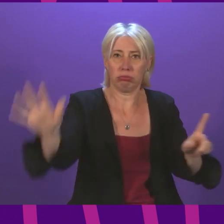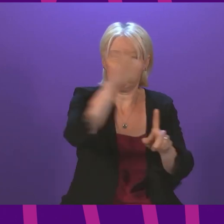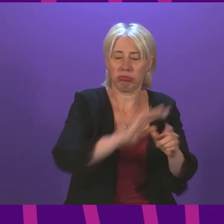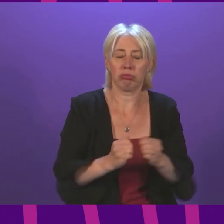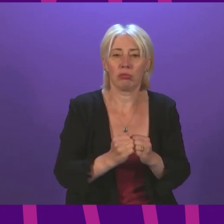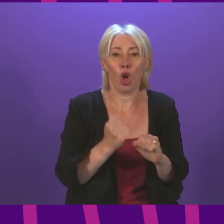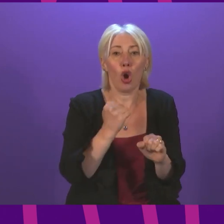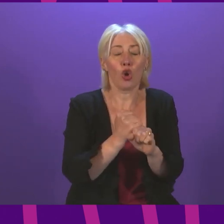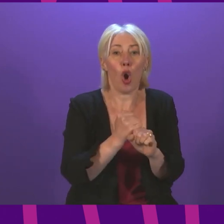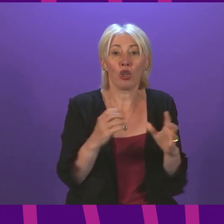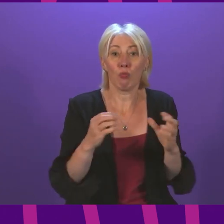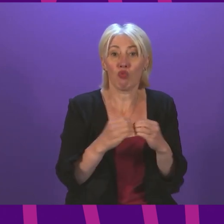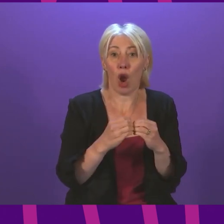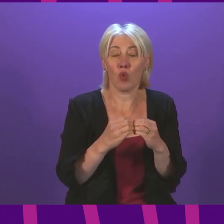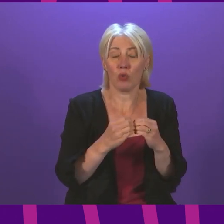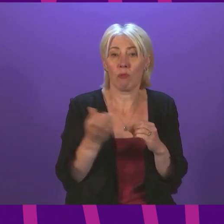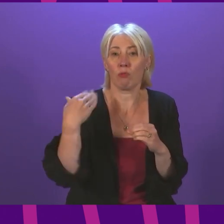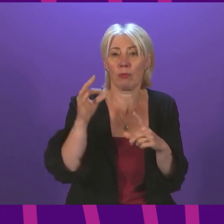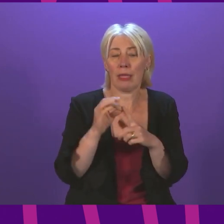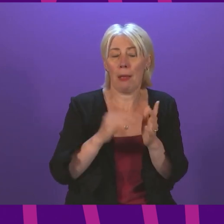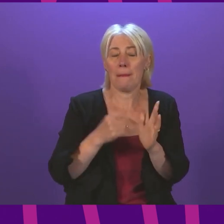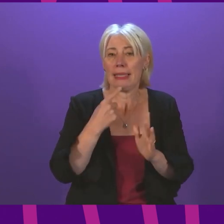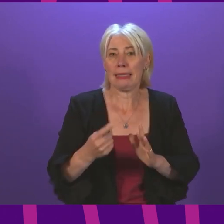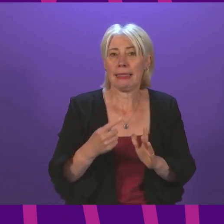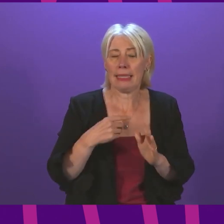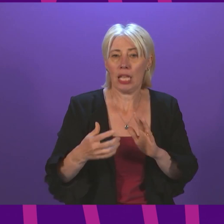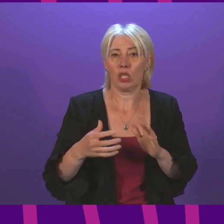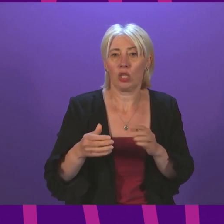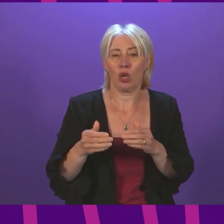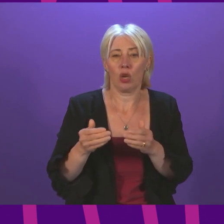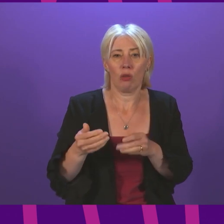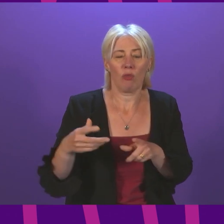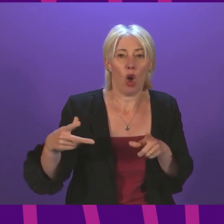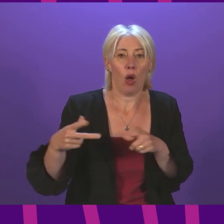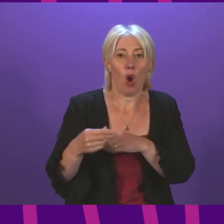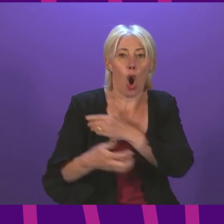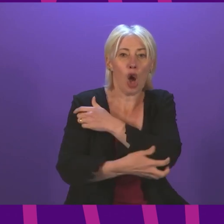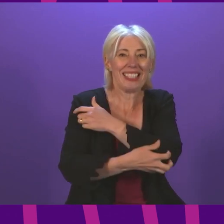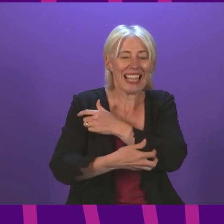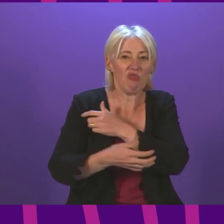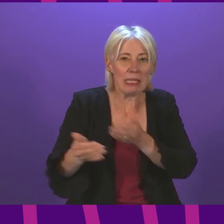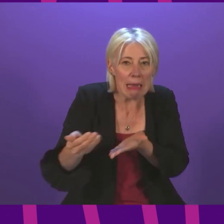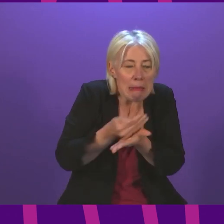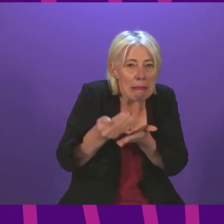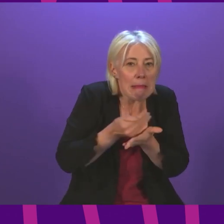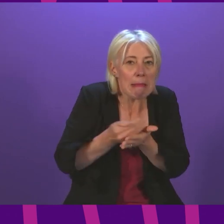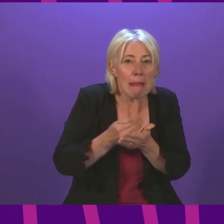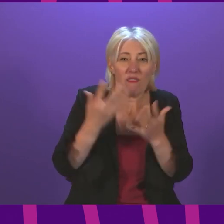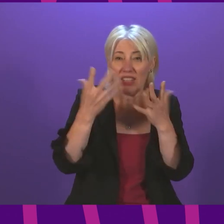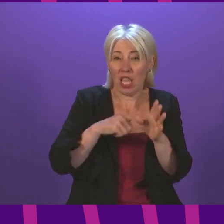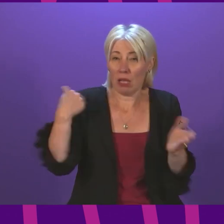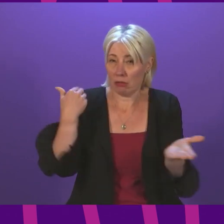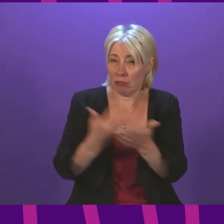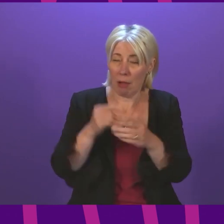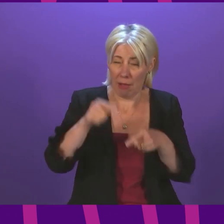Gordon Brown went on to say austerity has been the theme of the past decade, but this cut is